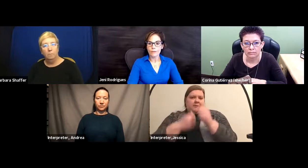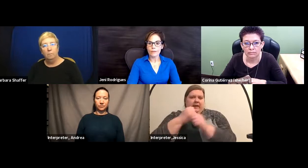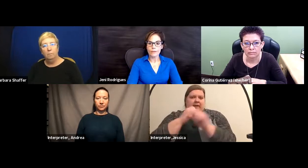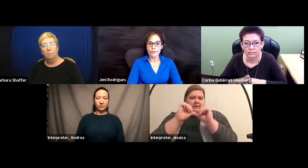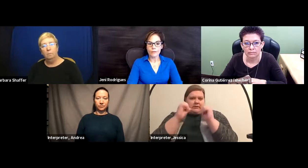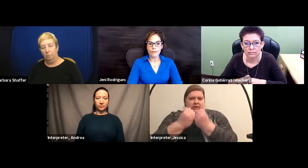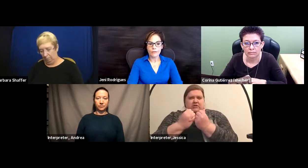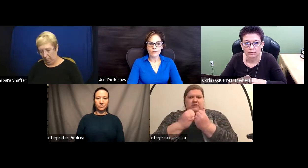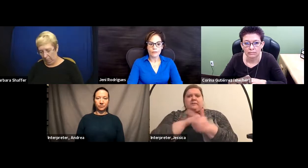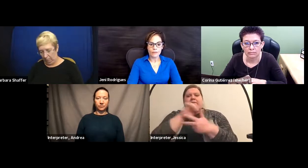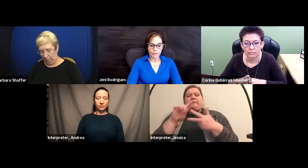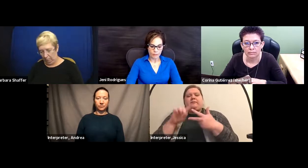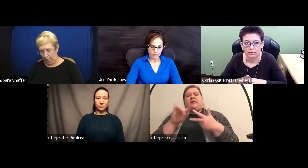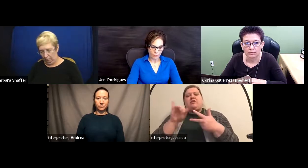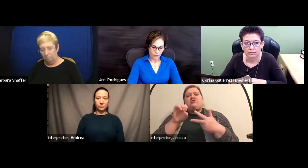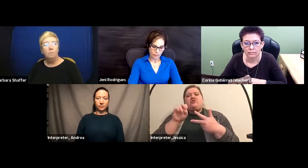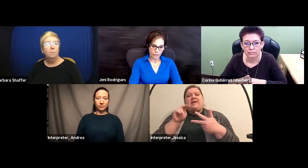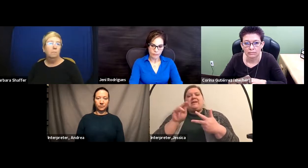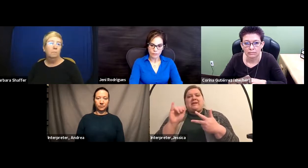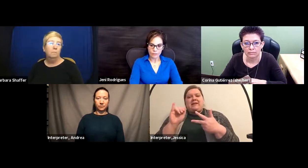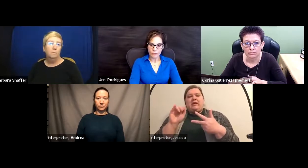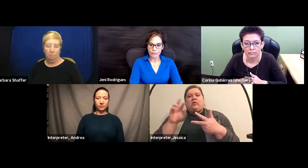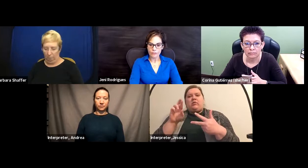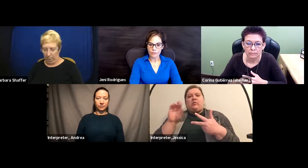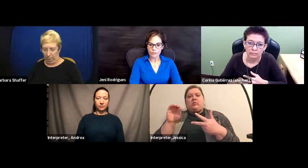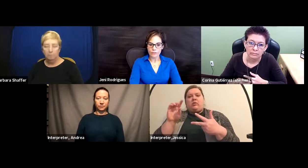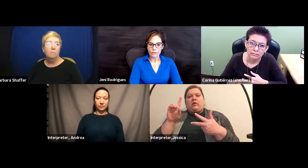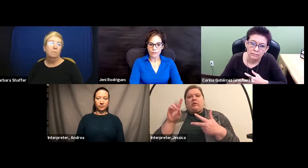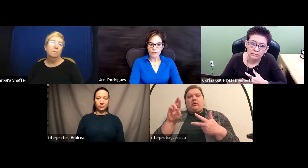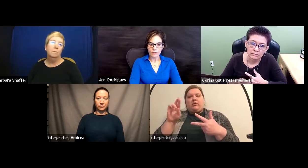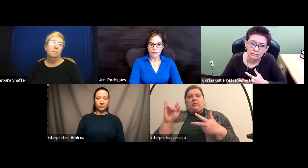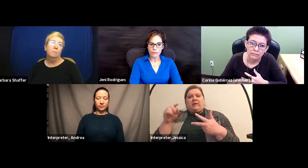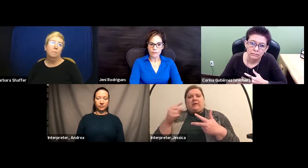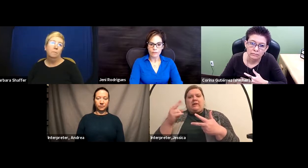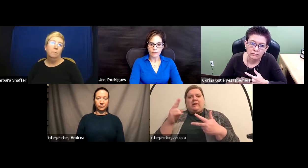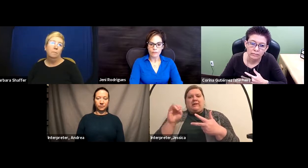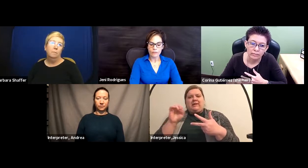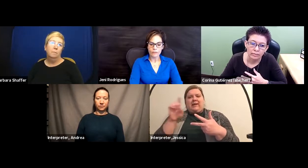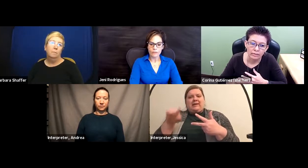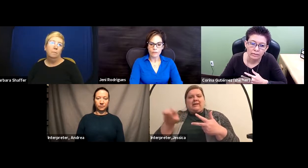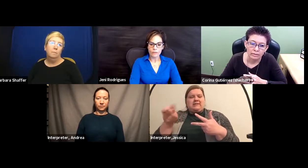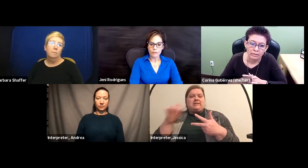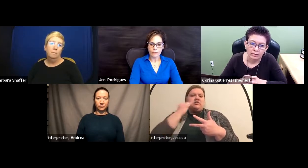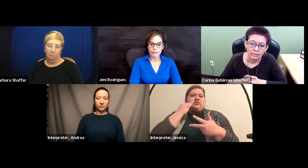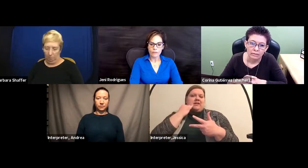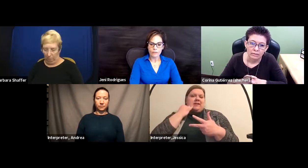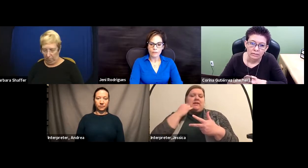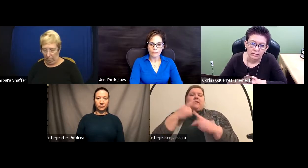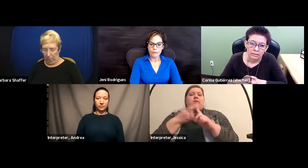program at the National Technical Institute of the Deaf at Rochester Institute of Technology. And she is in the